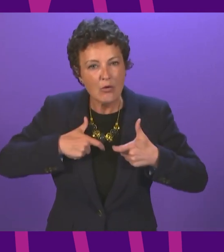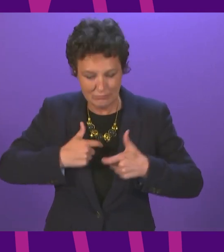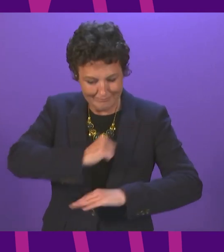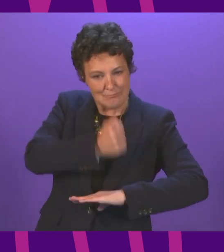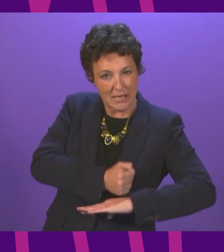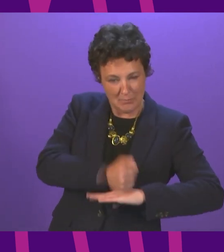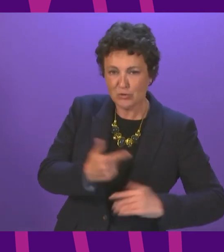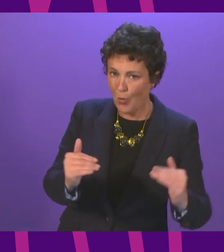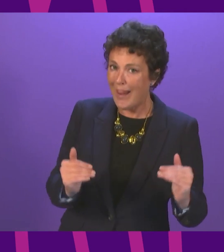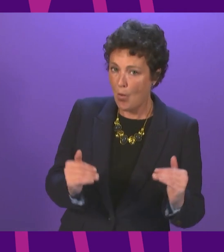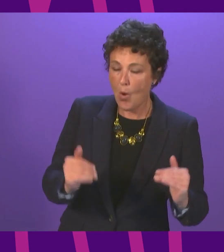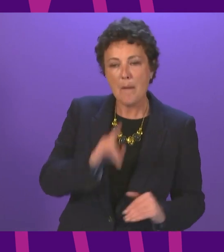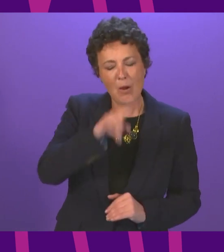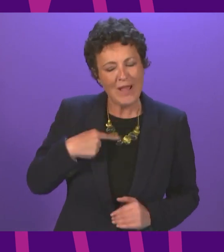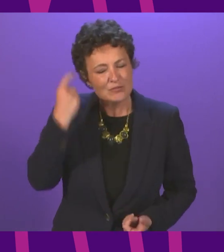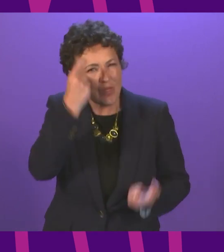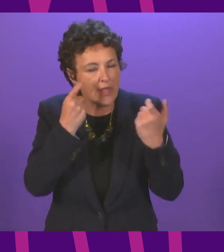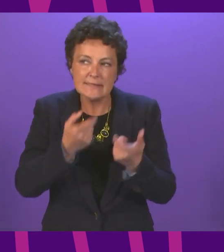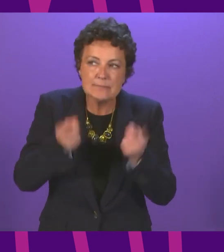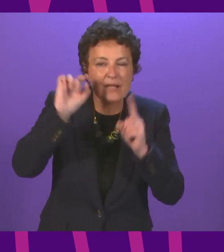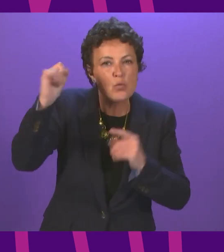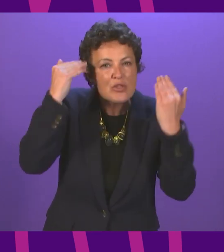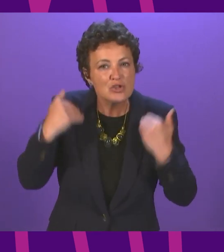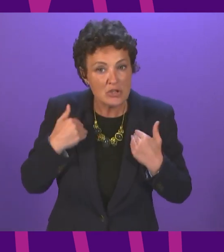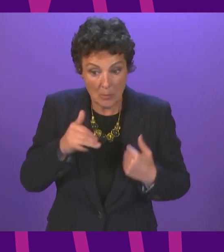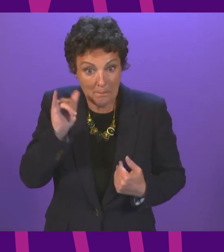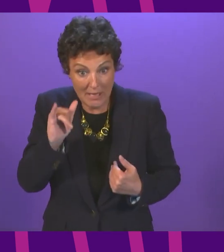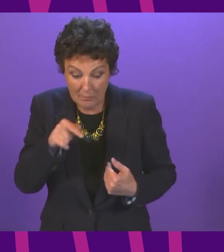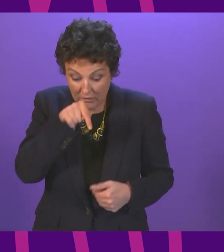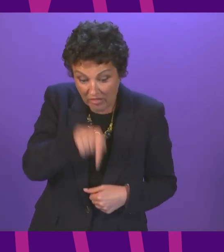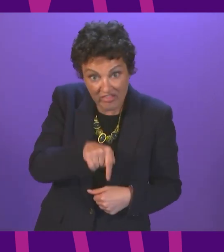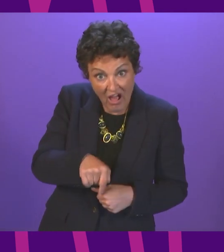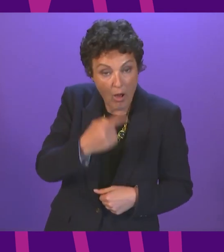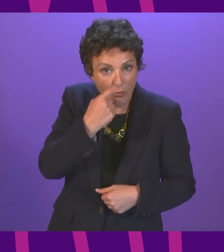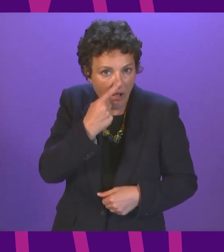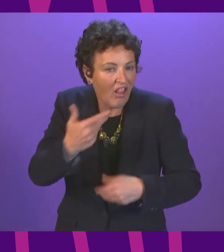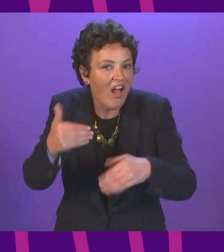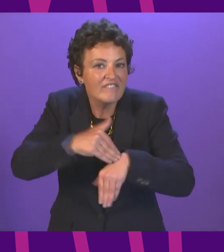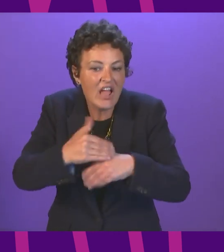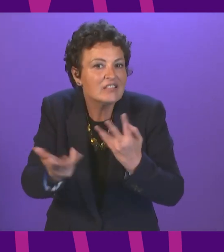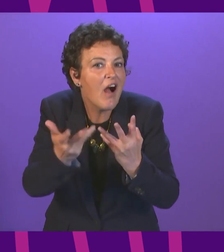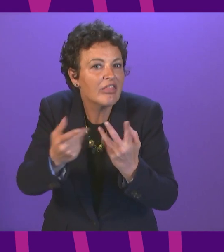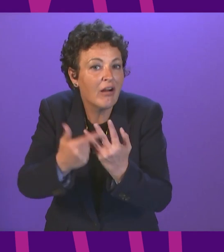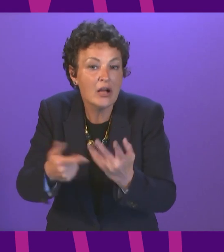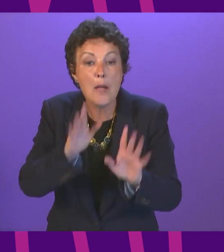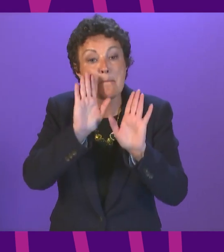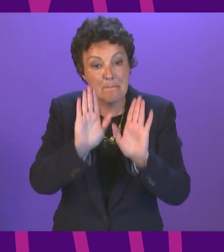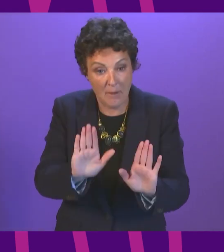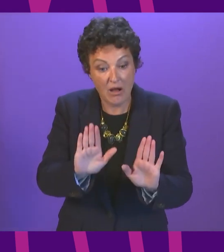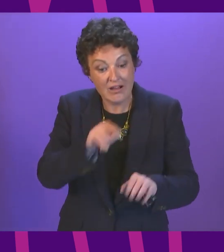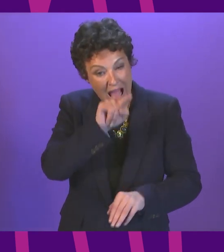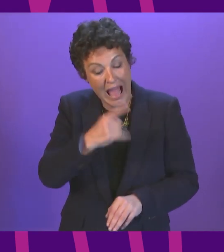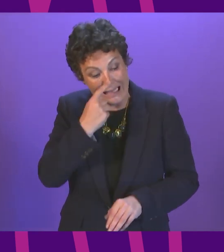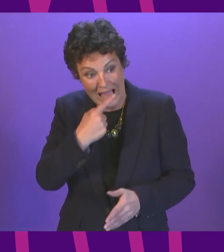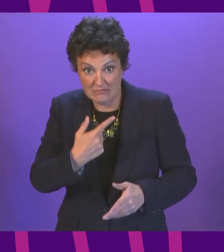terms of considering the judgment is whether there are any implications for that. On that more detailed point, I am happy to ask the Deputy First